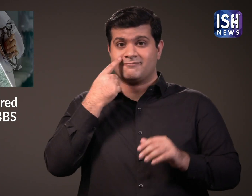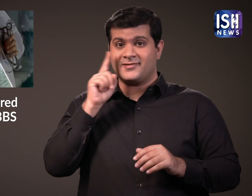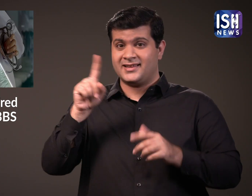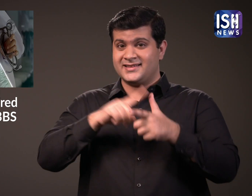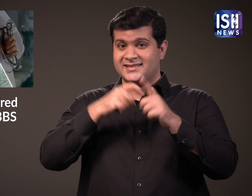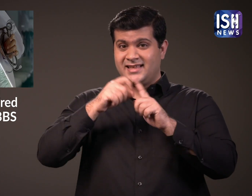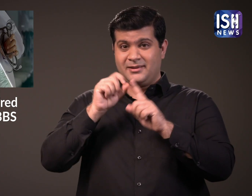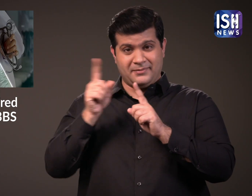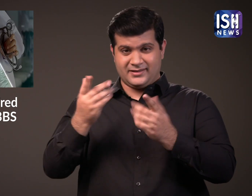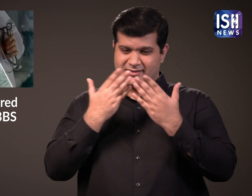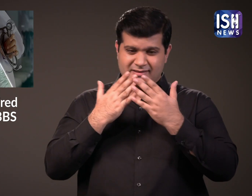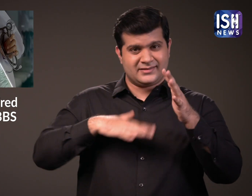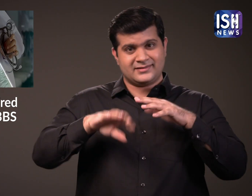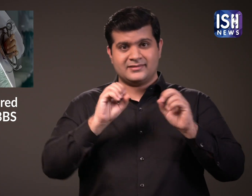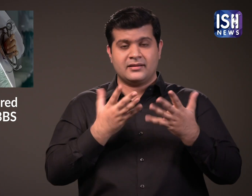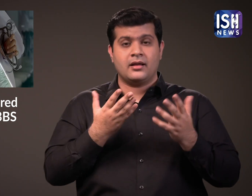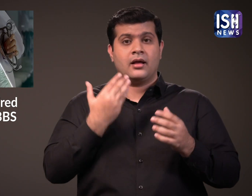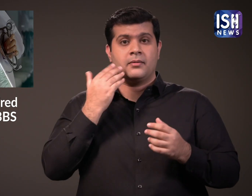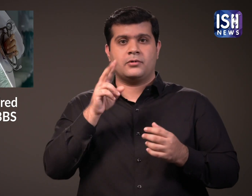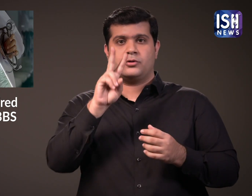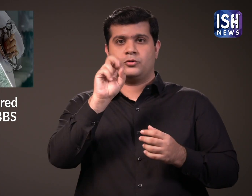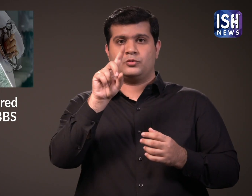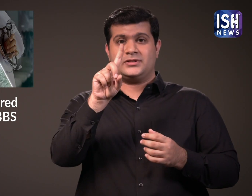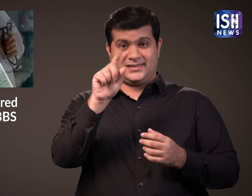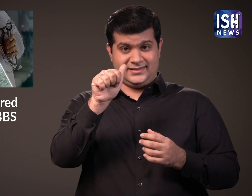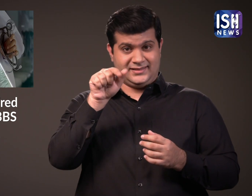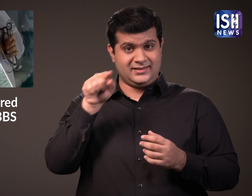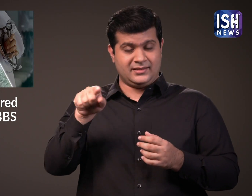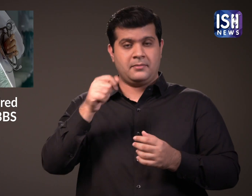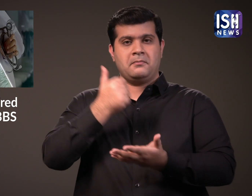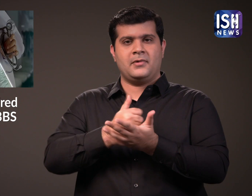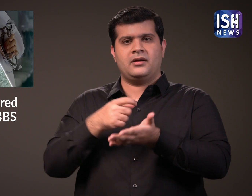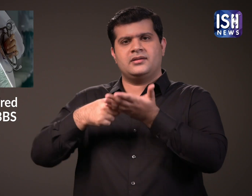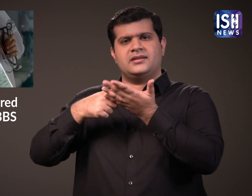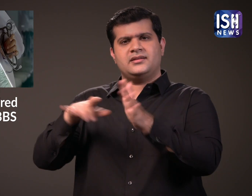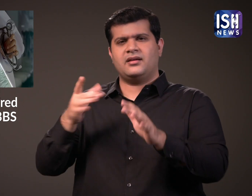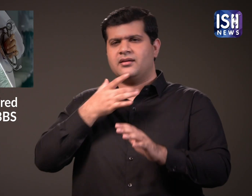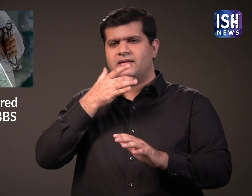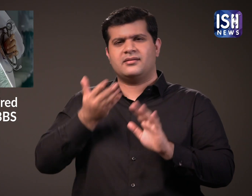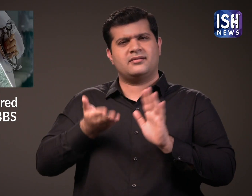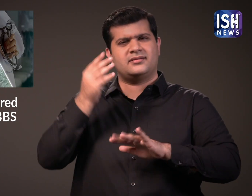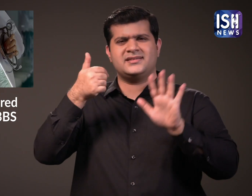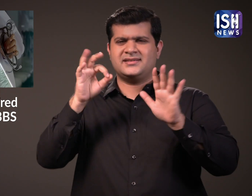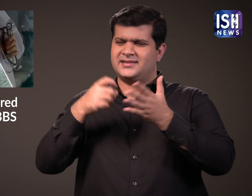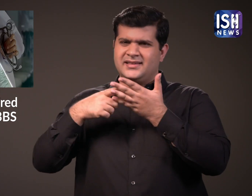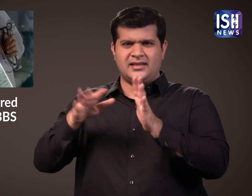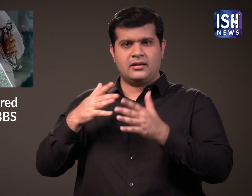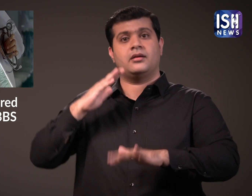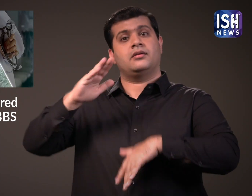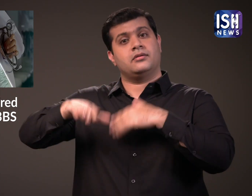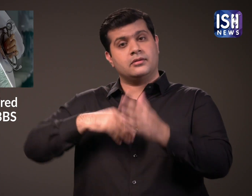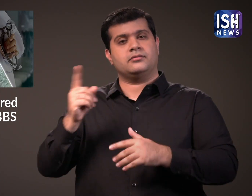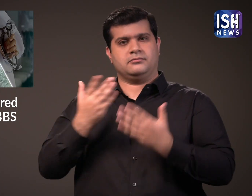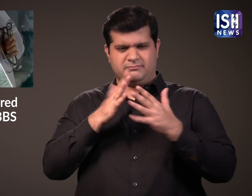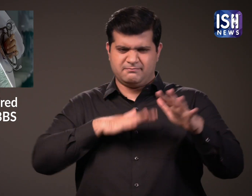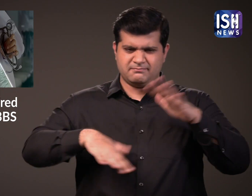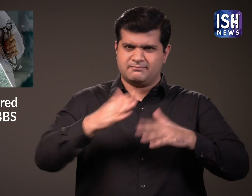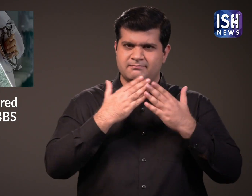Pradhan retired from his bank job in 2016 at the age of 60. He then started